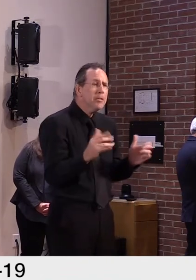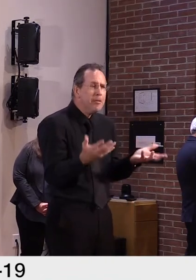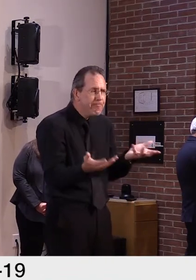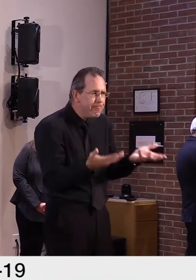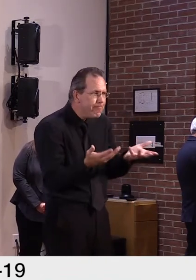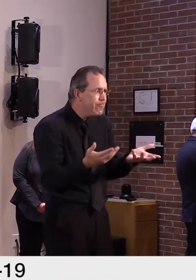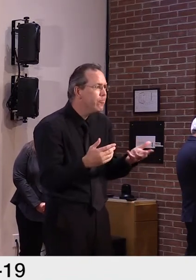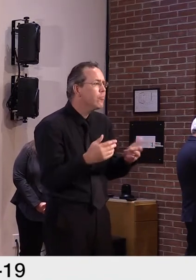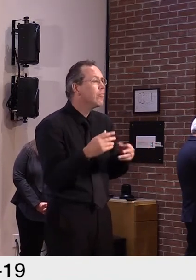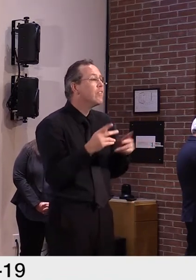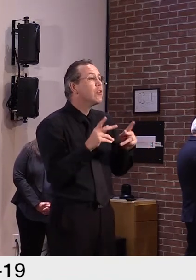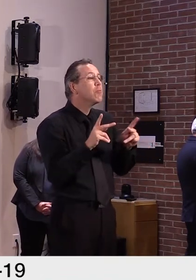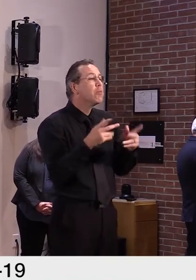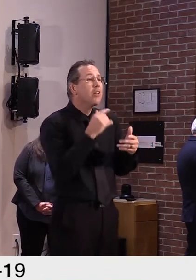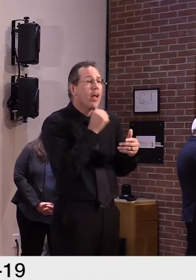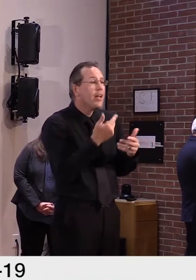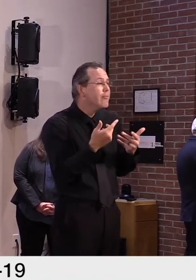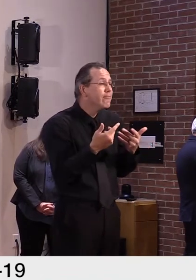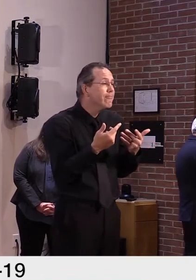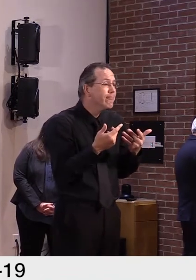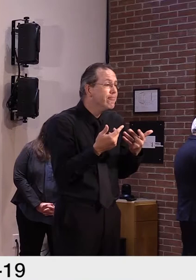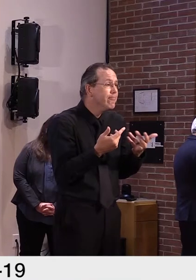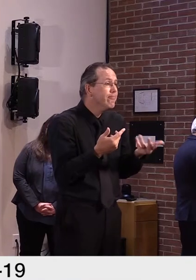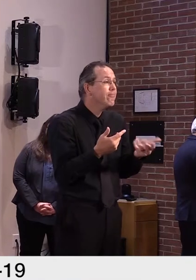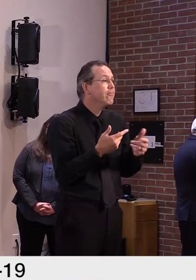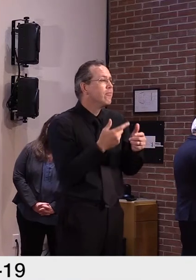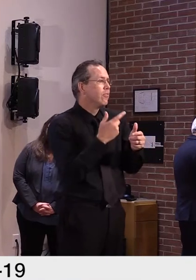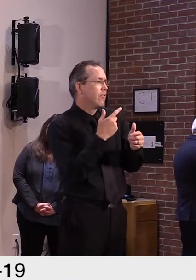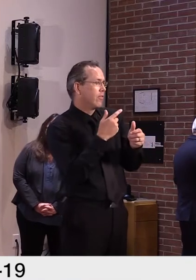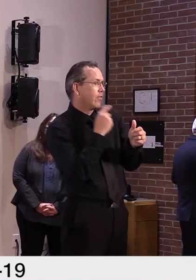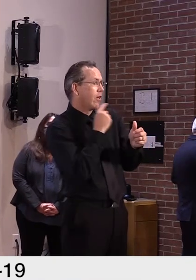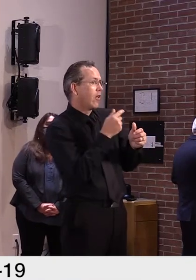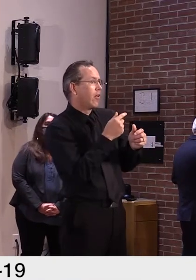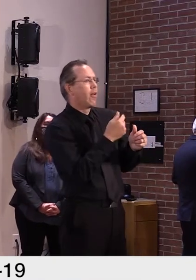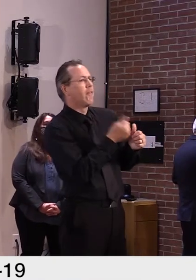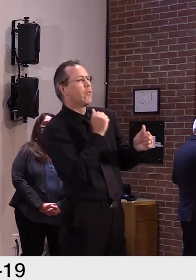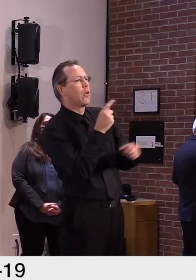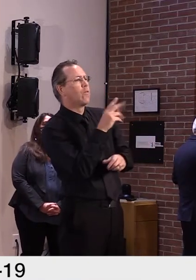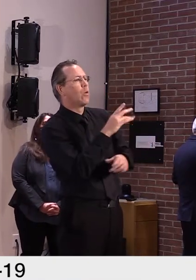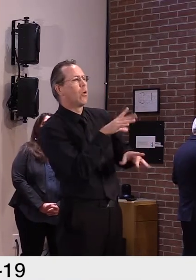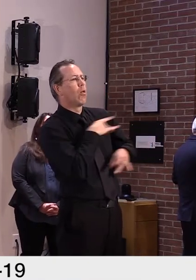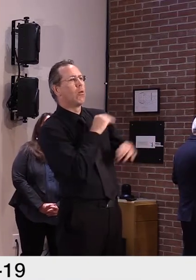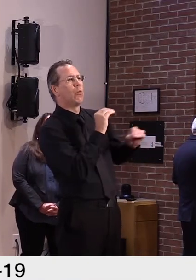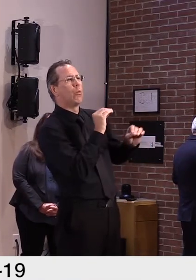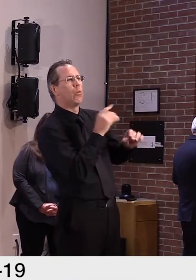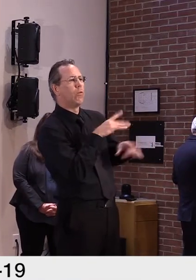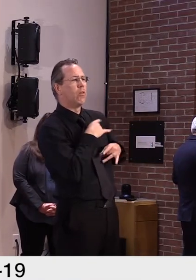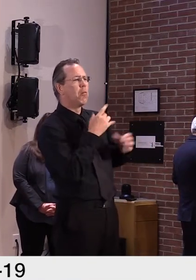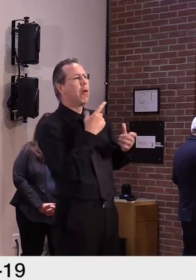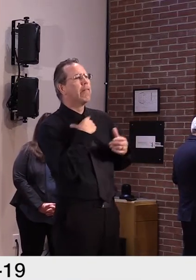even if they didn't avoid getting the flu, would have had a milder illness from it.